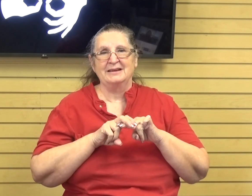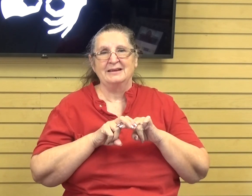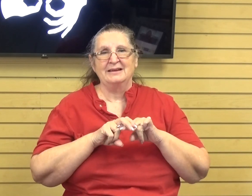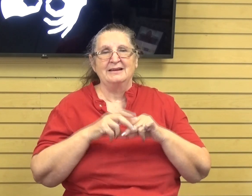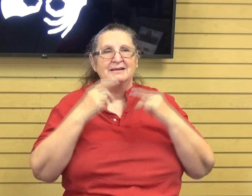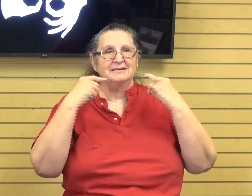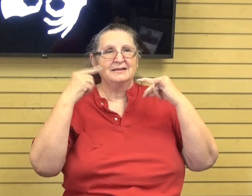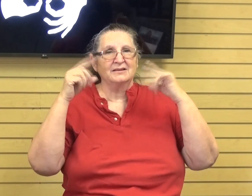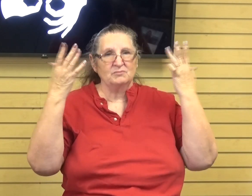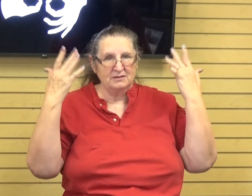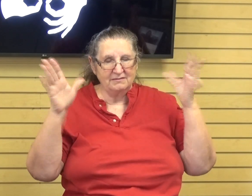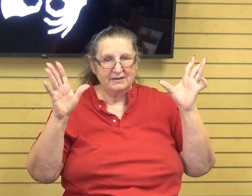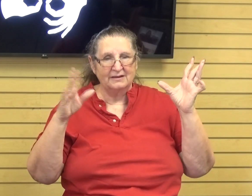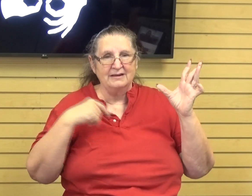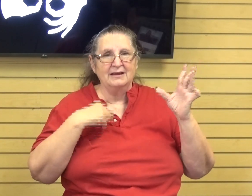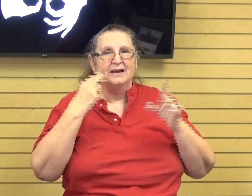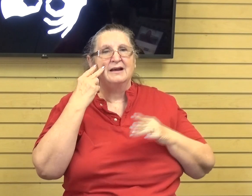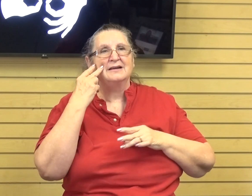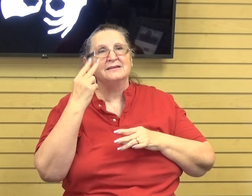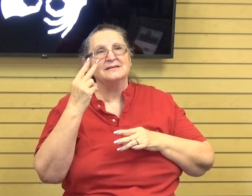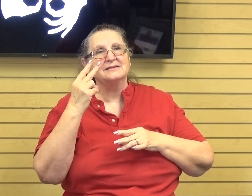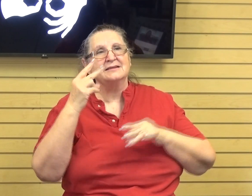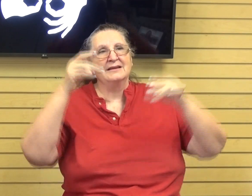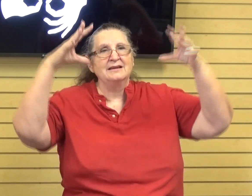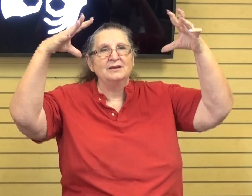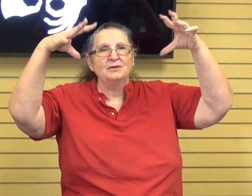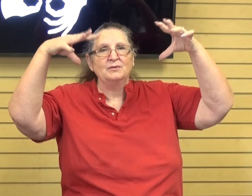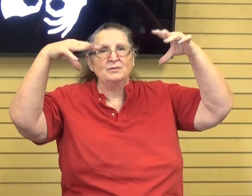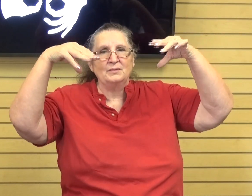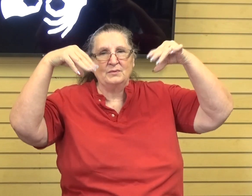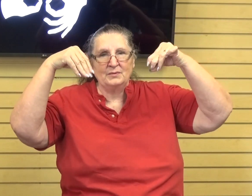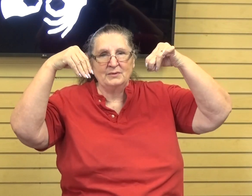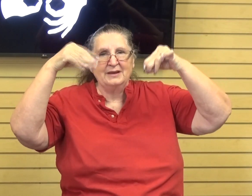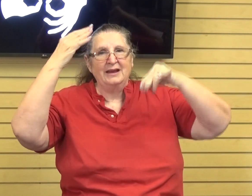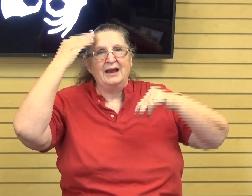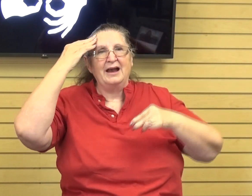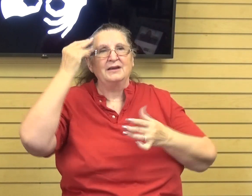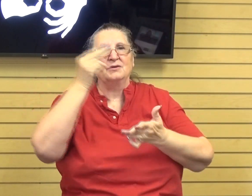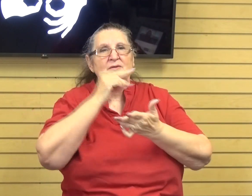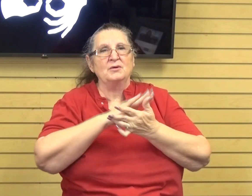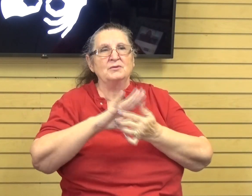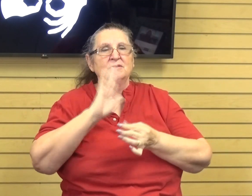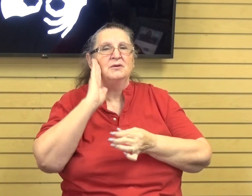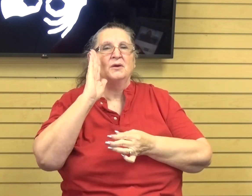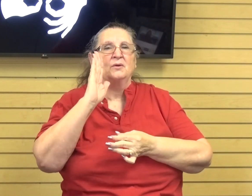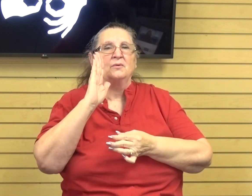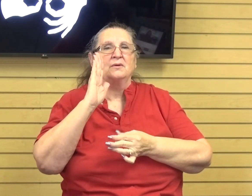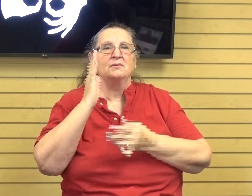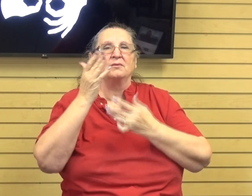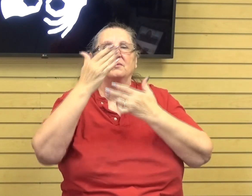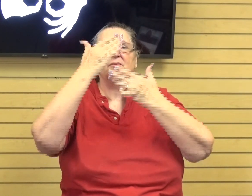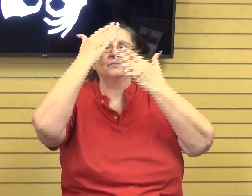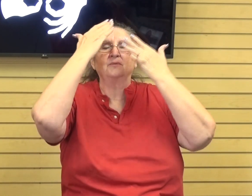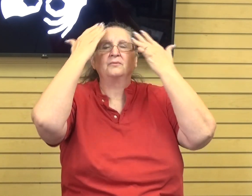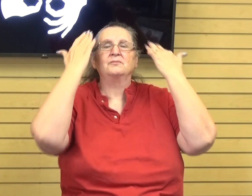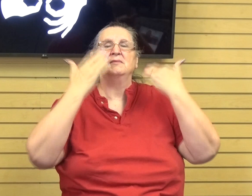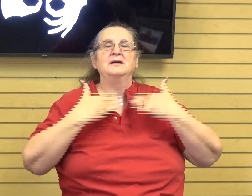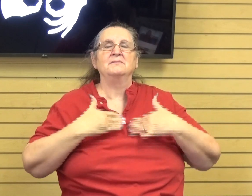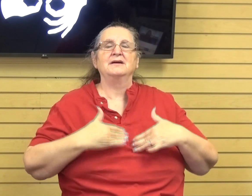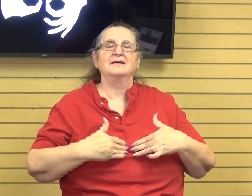are done and then I start to see the lights dim, I know that the Holy Spirit is going to just overtake my body and, you know,